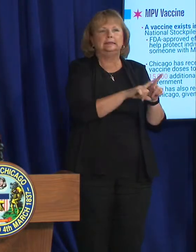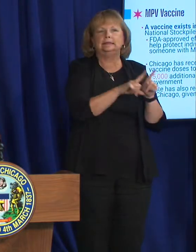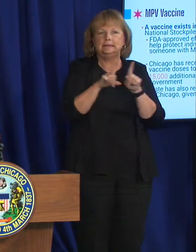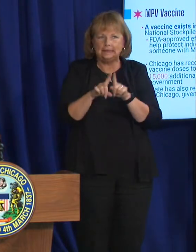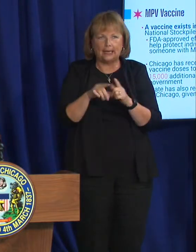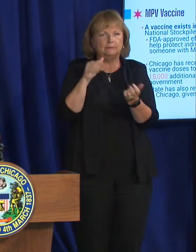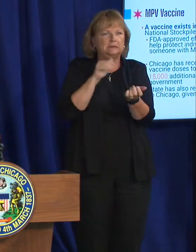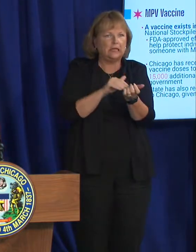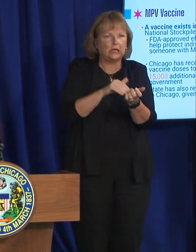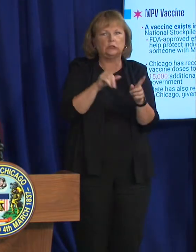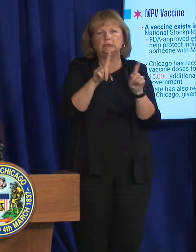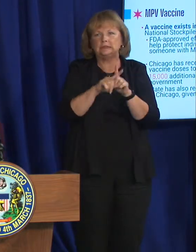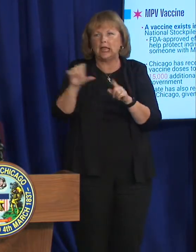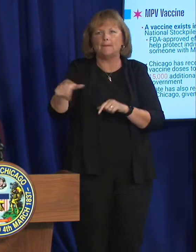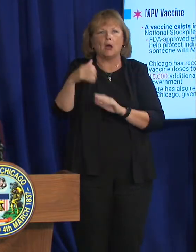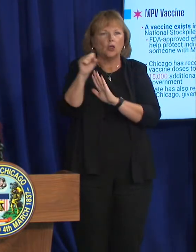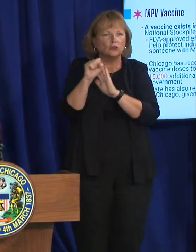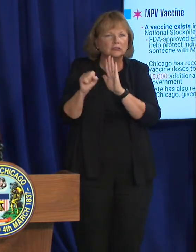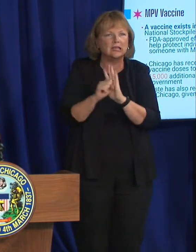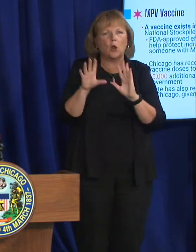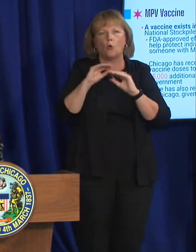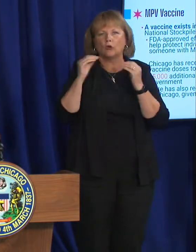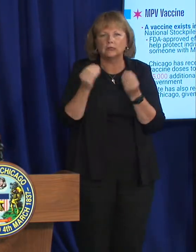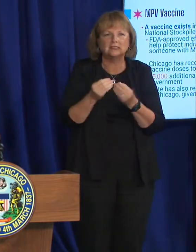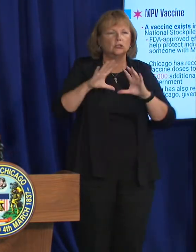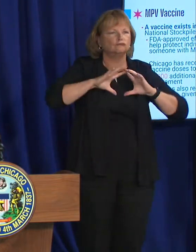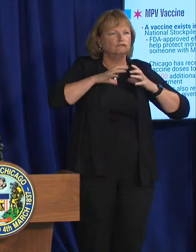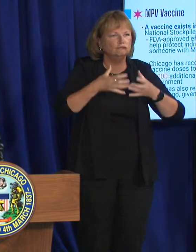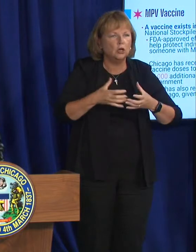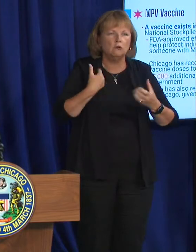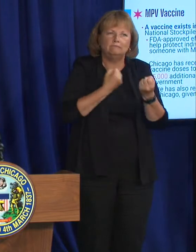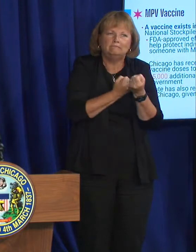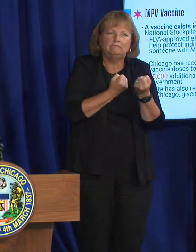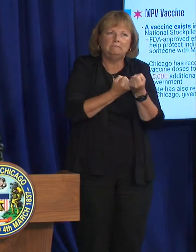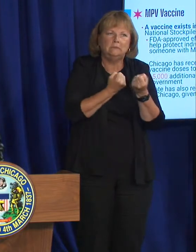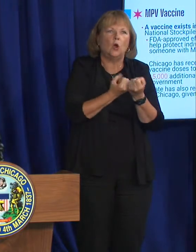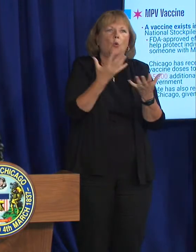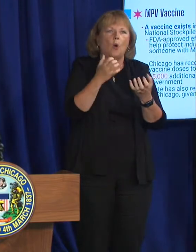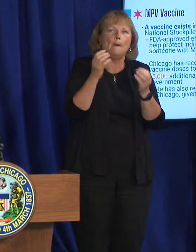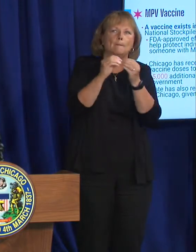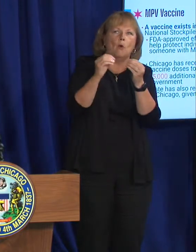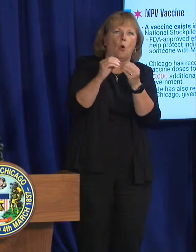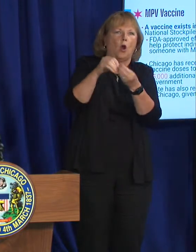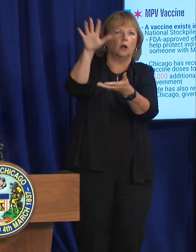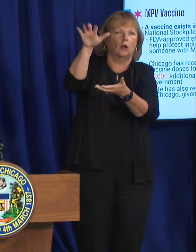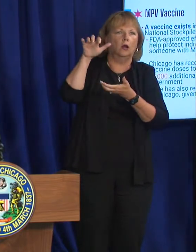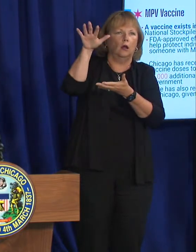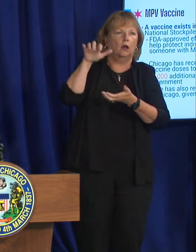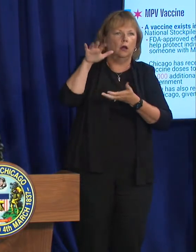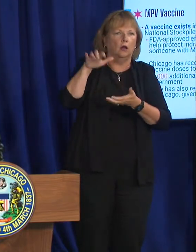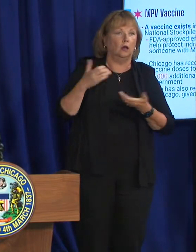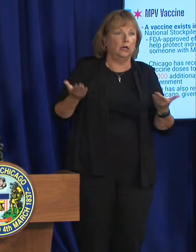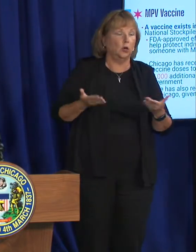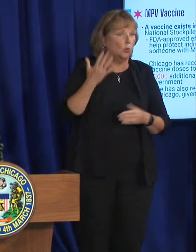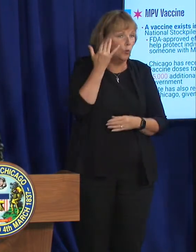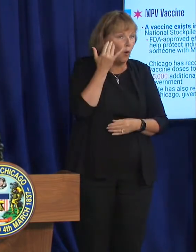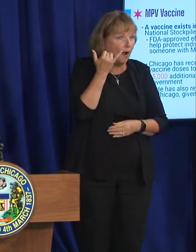partners and so has the state. And so has our delegation to get additional vaccine here. Because